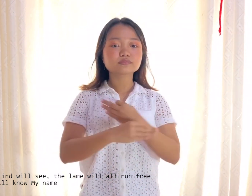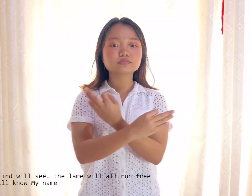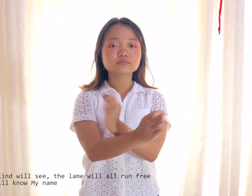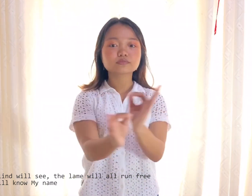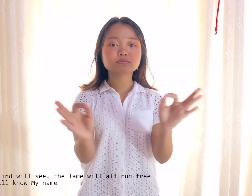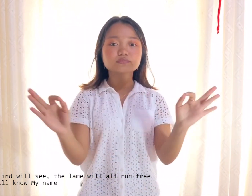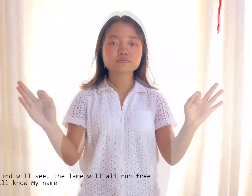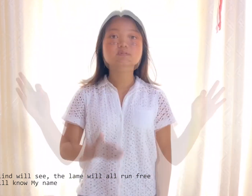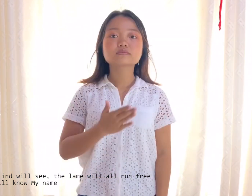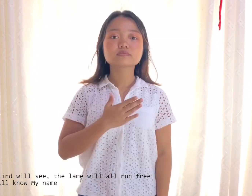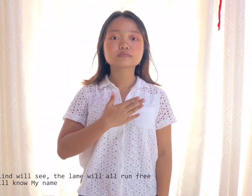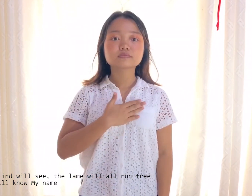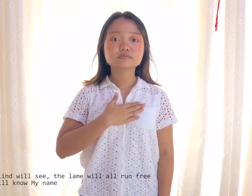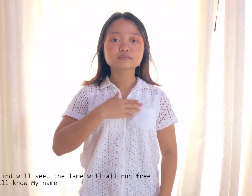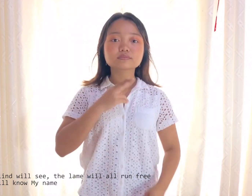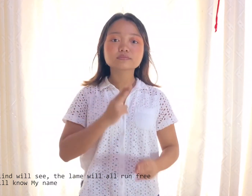my name.